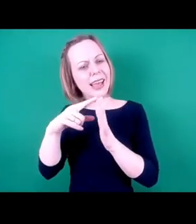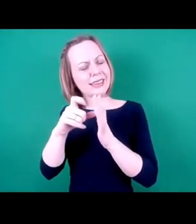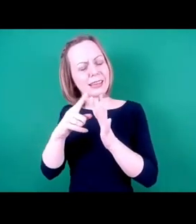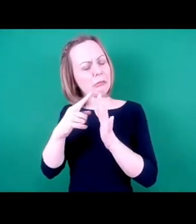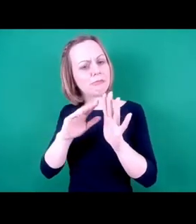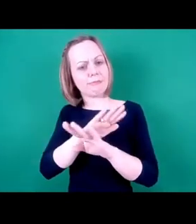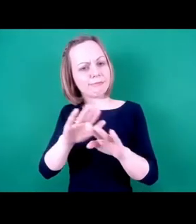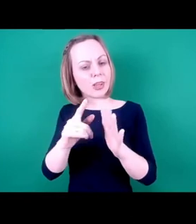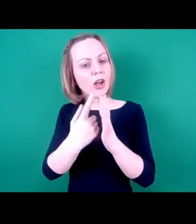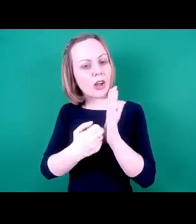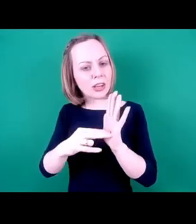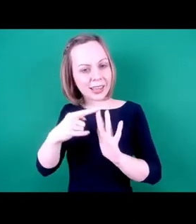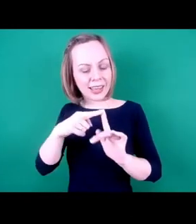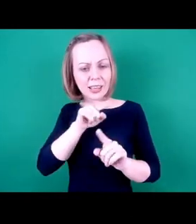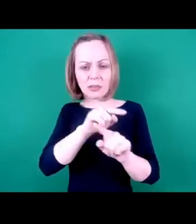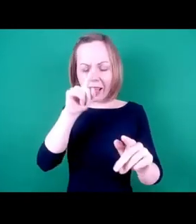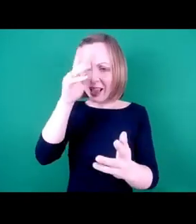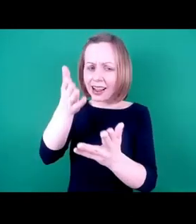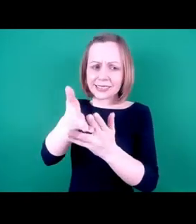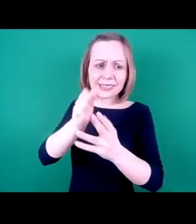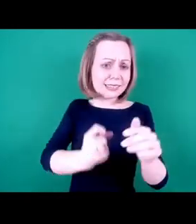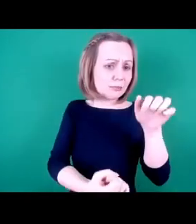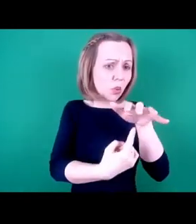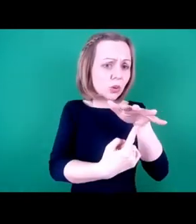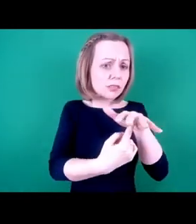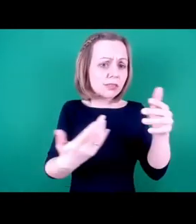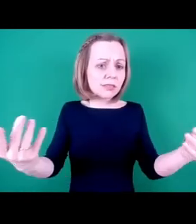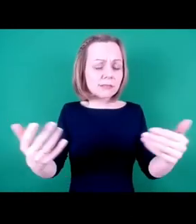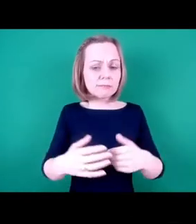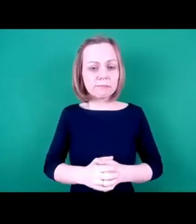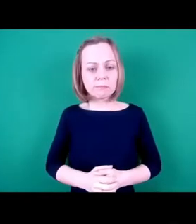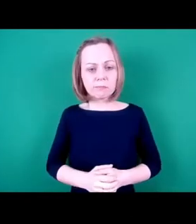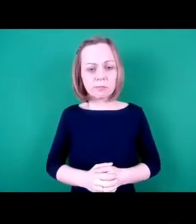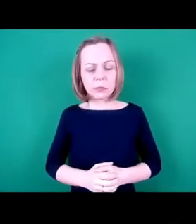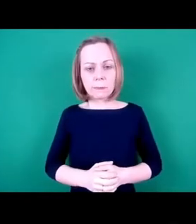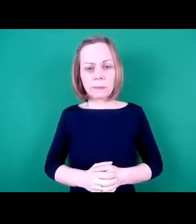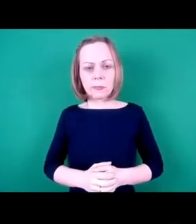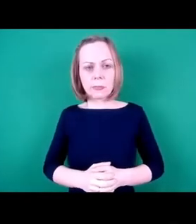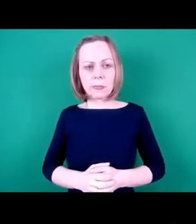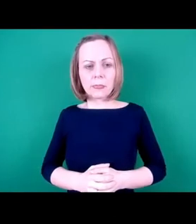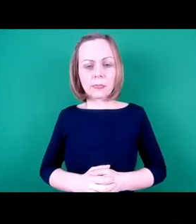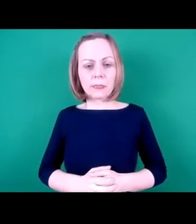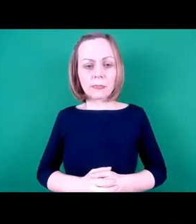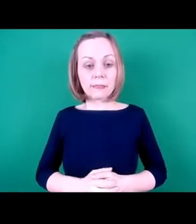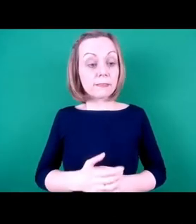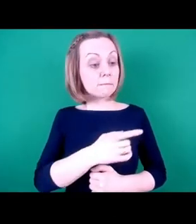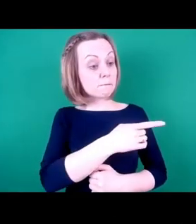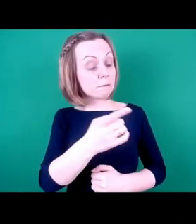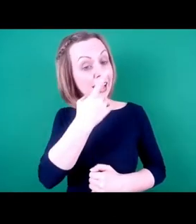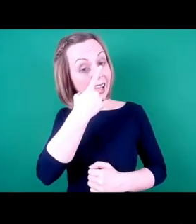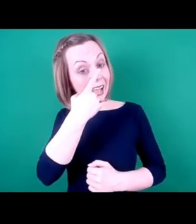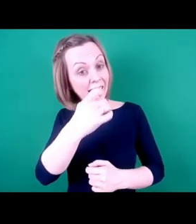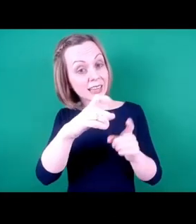on about access being really important. Those that can stay digitally connected